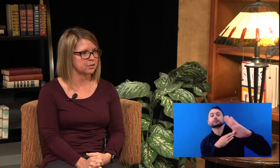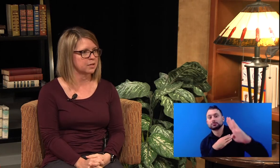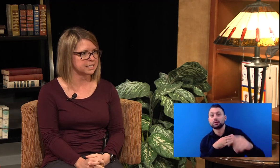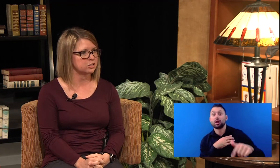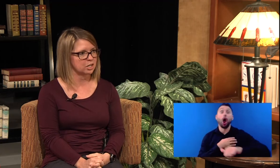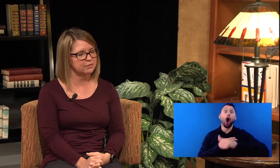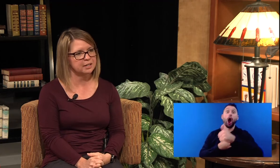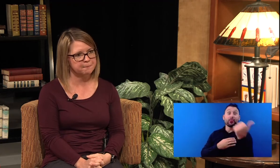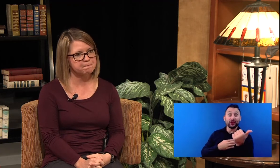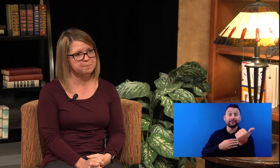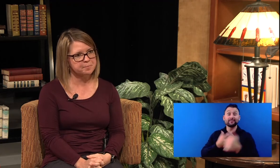who has HIV.